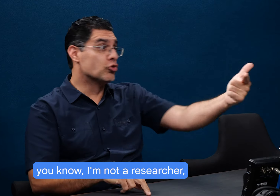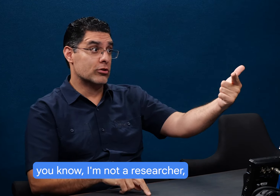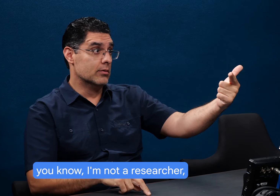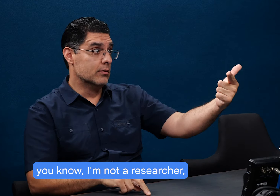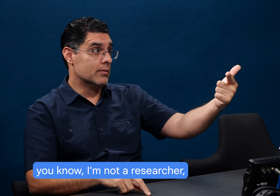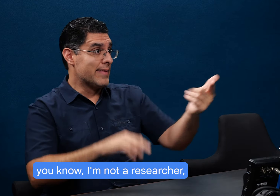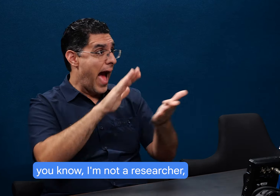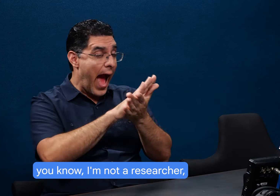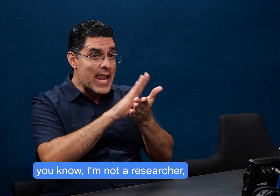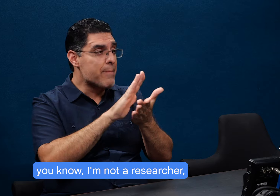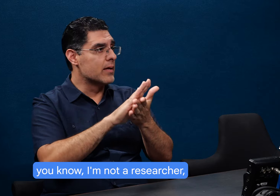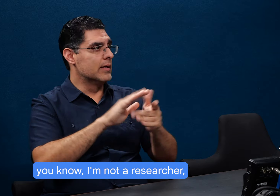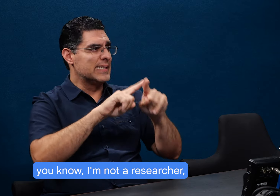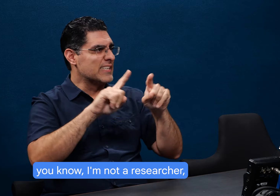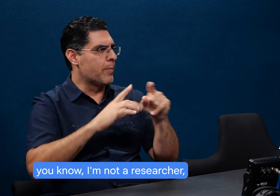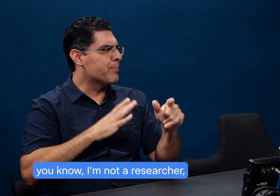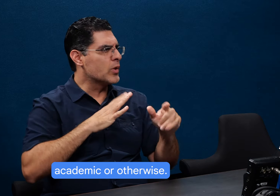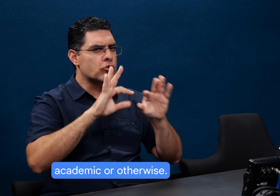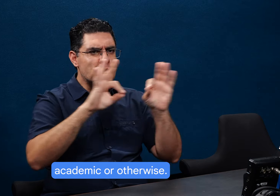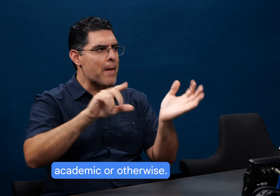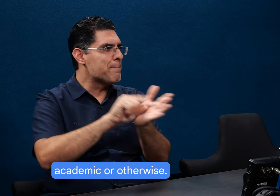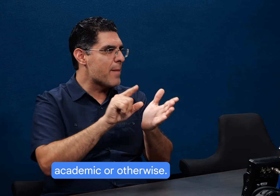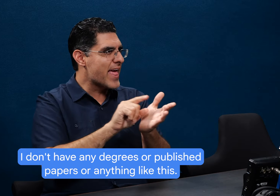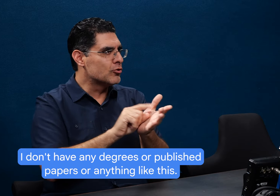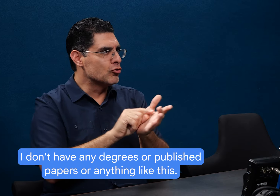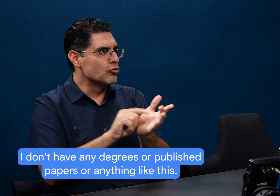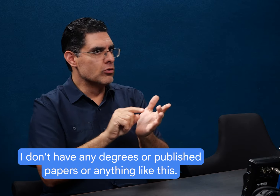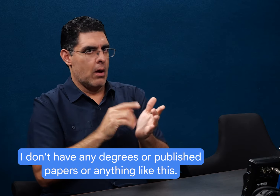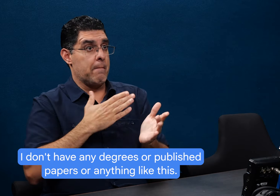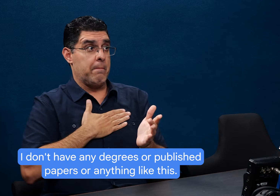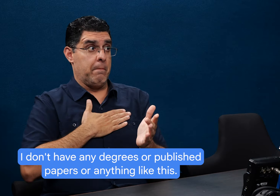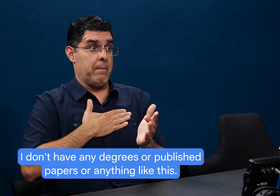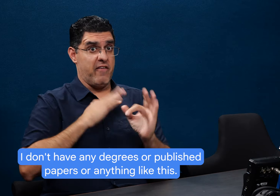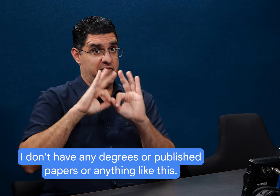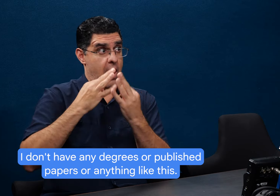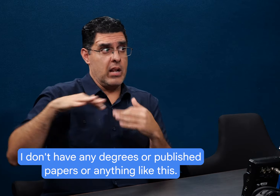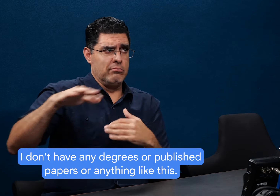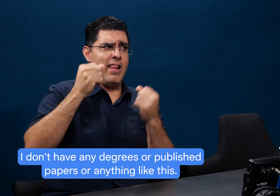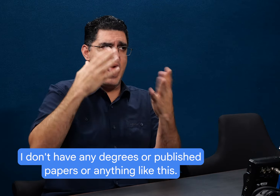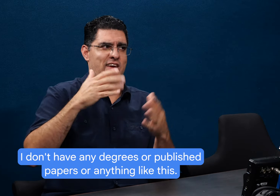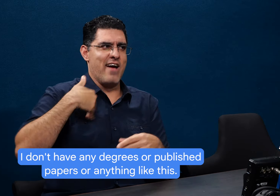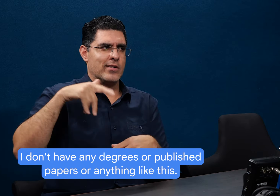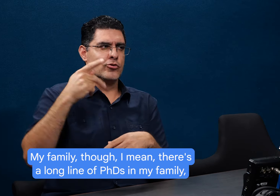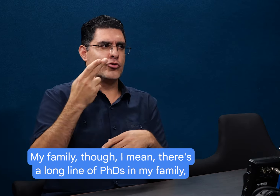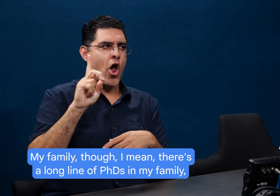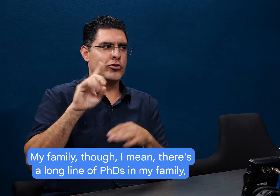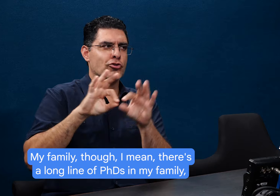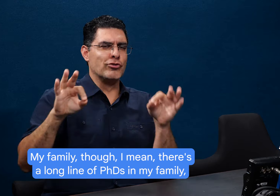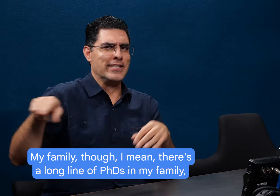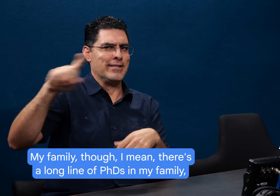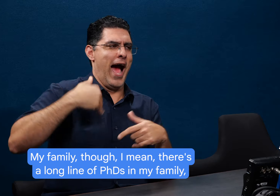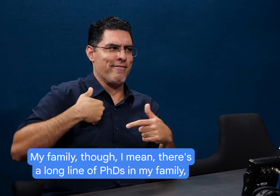I'm not a researcher, uh, academic or otherwise. I don't have any degrees or published papers or anything like this. My